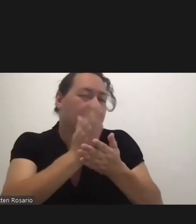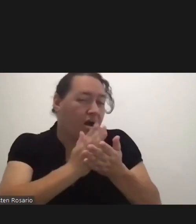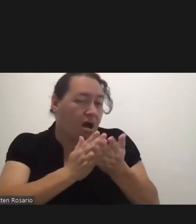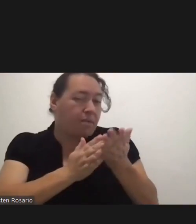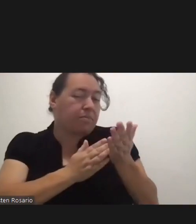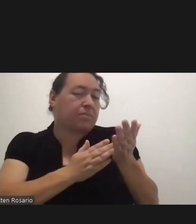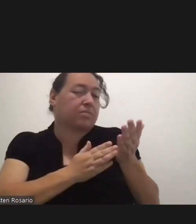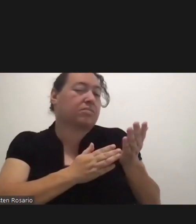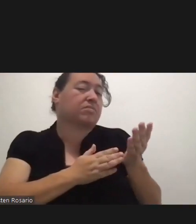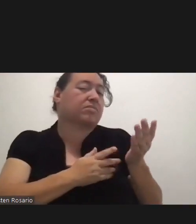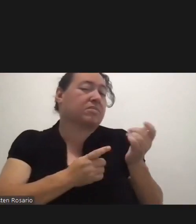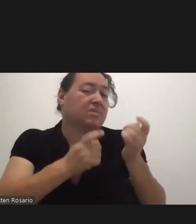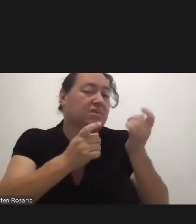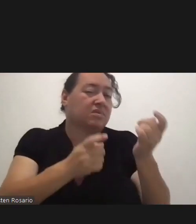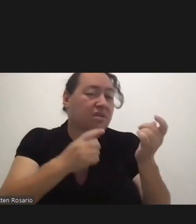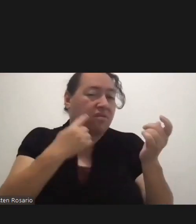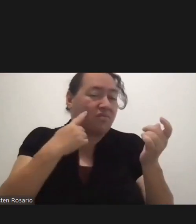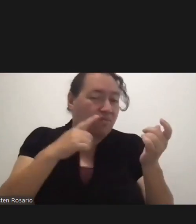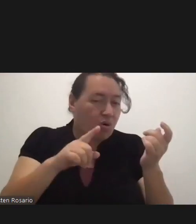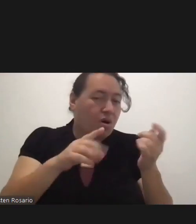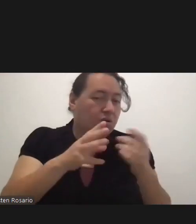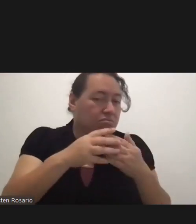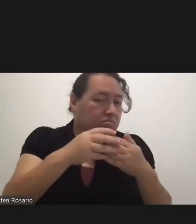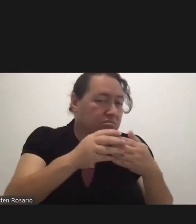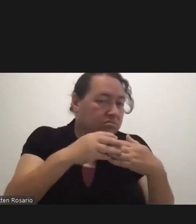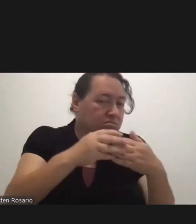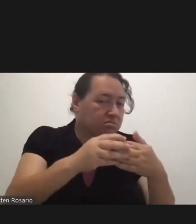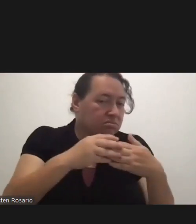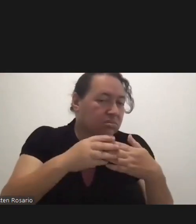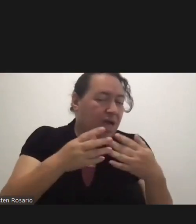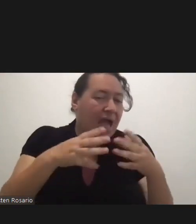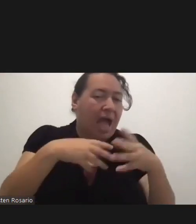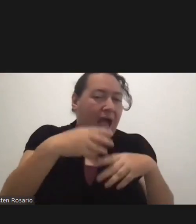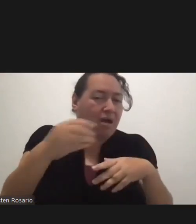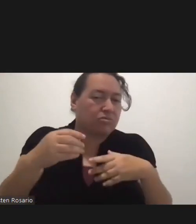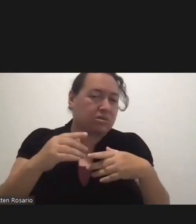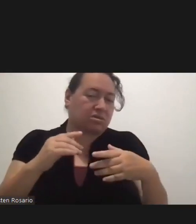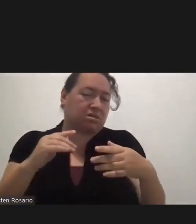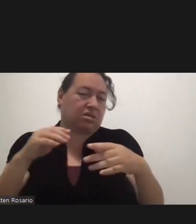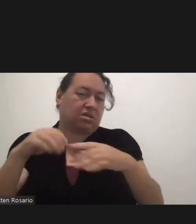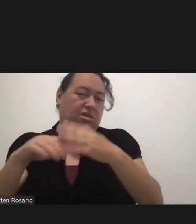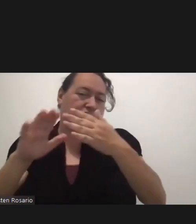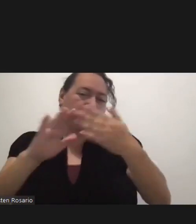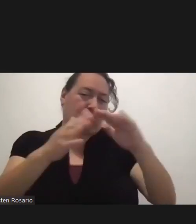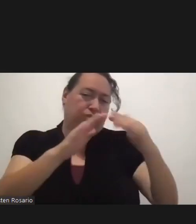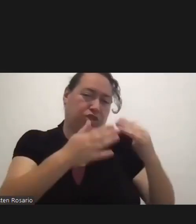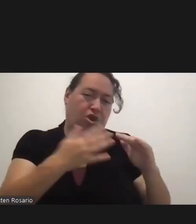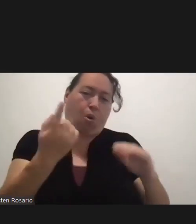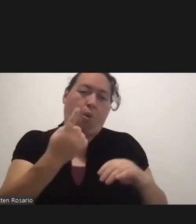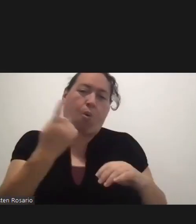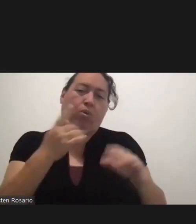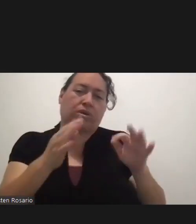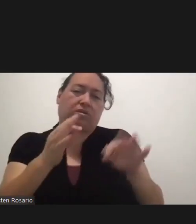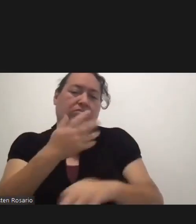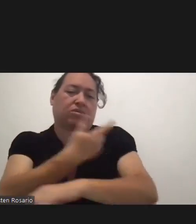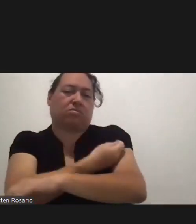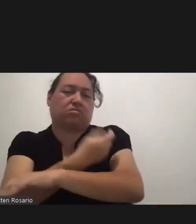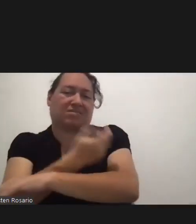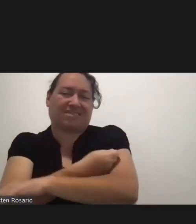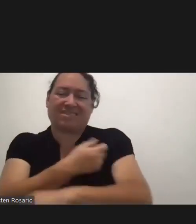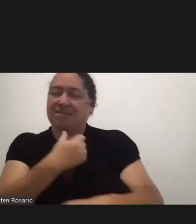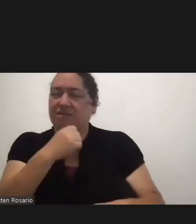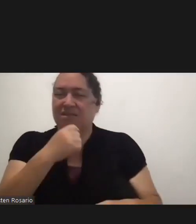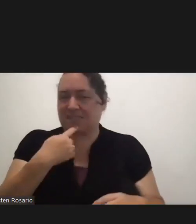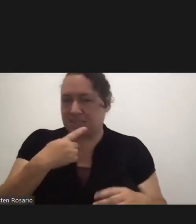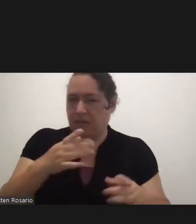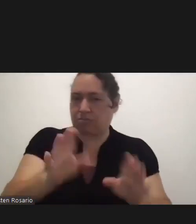for our travelers to go out into a community and only if they are vaccinated. So it's not like we're opening it up